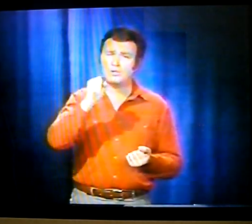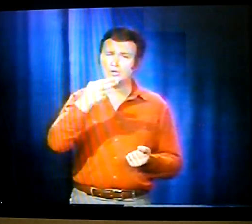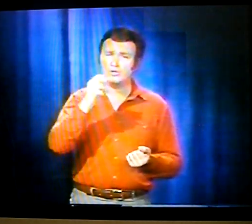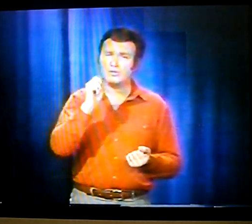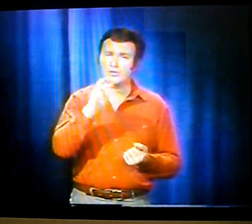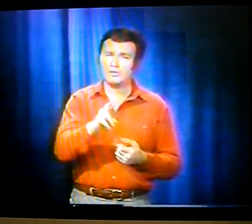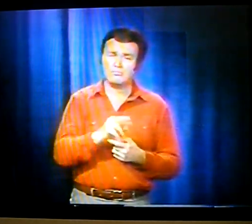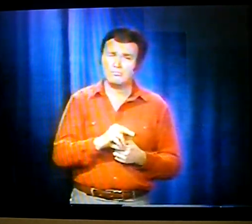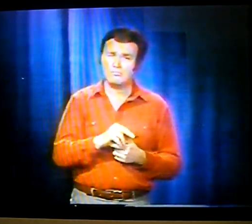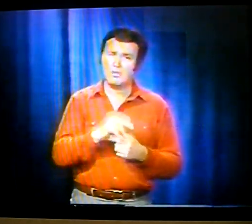dishwasher